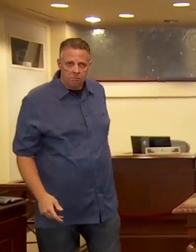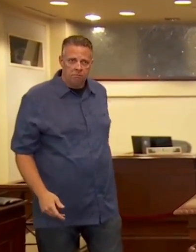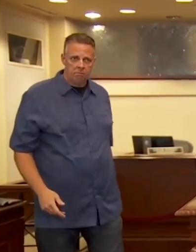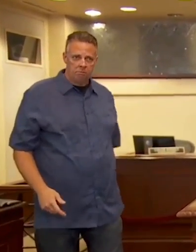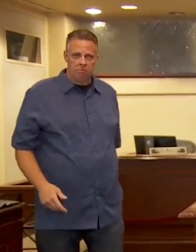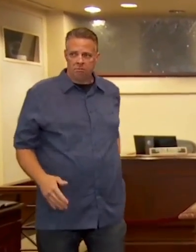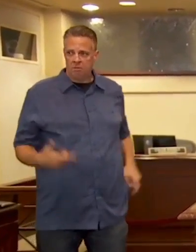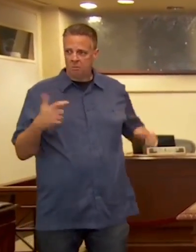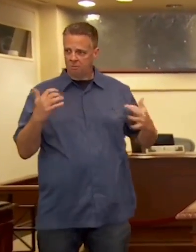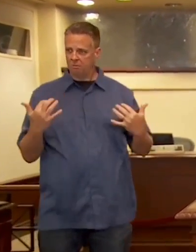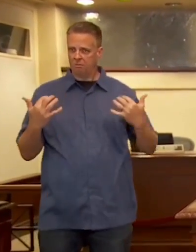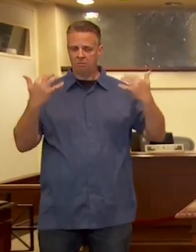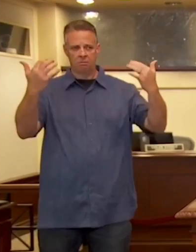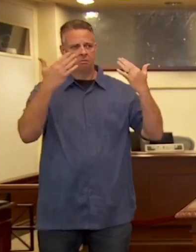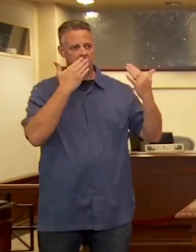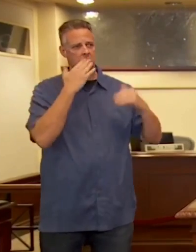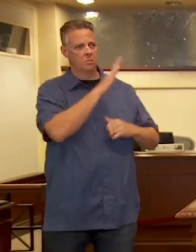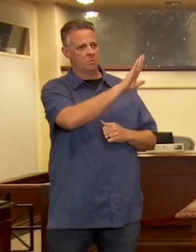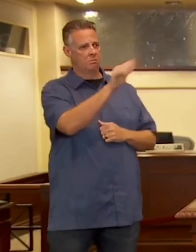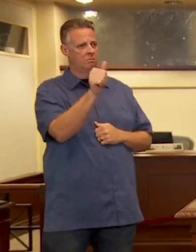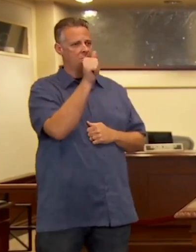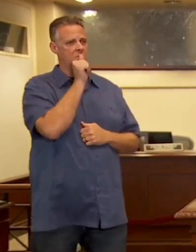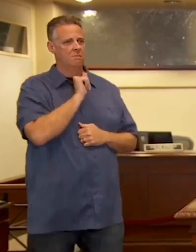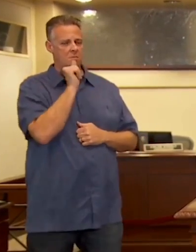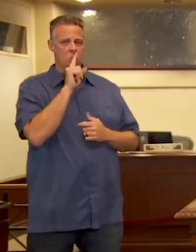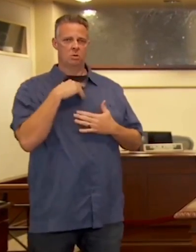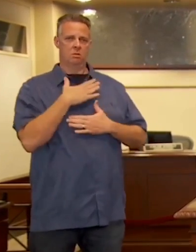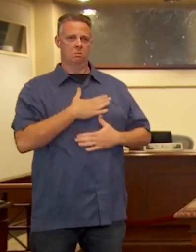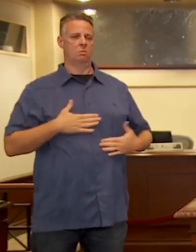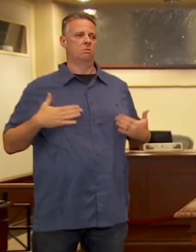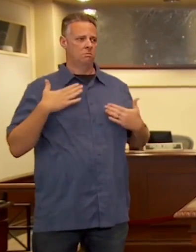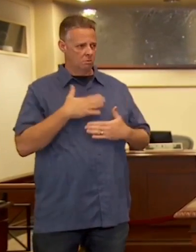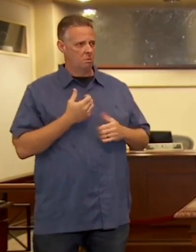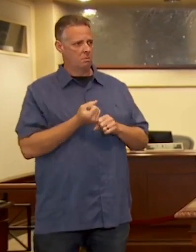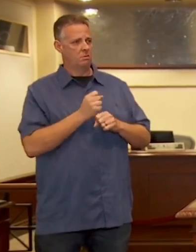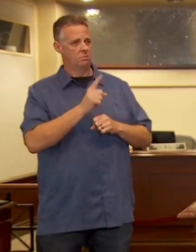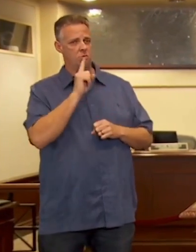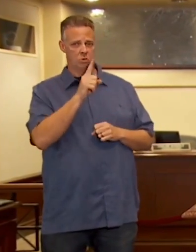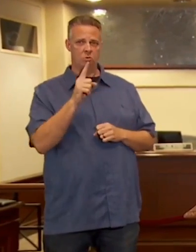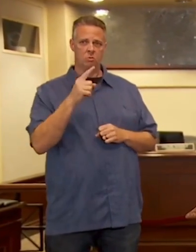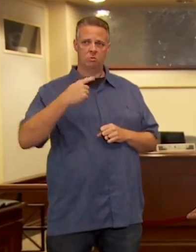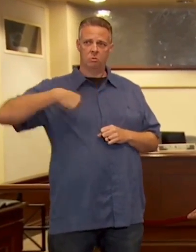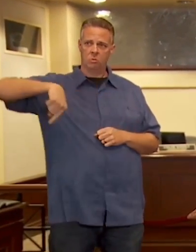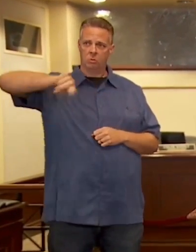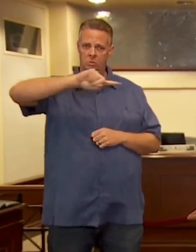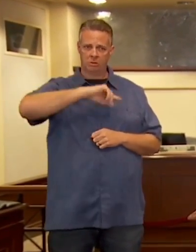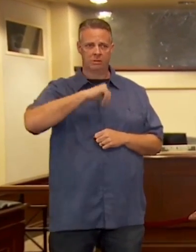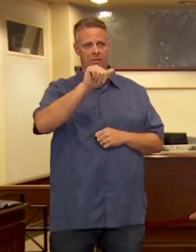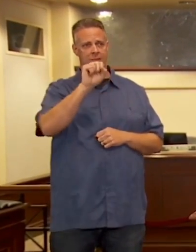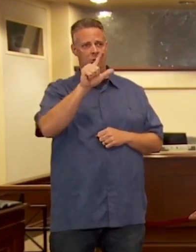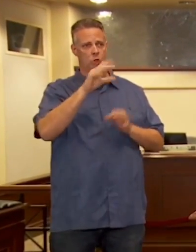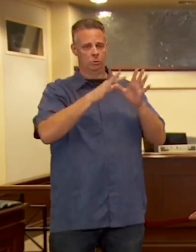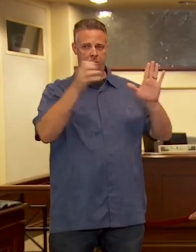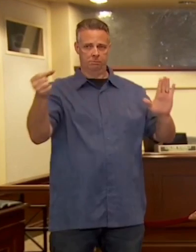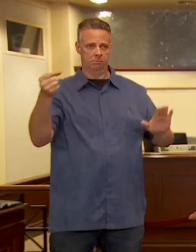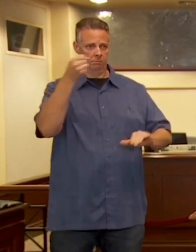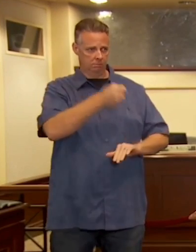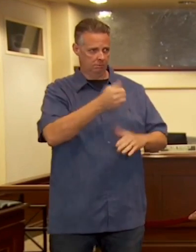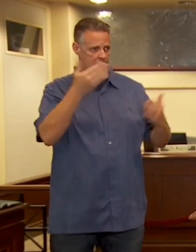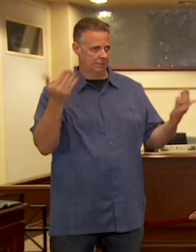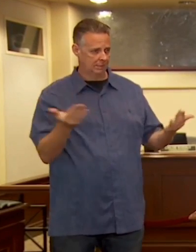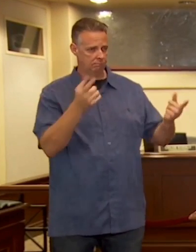with Antifa and by all means necessary and now BLM, that stuff's been going on there a long time before Trump got there.